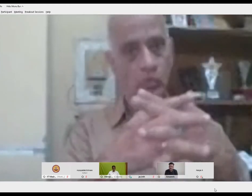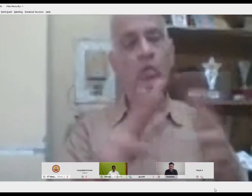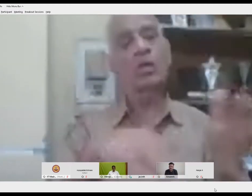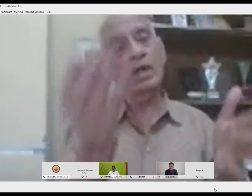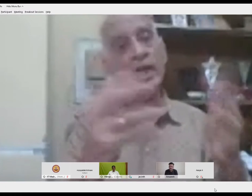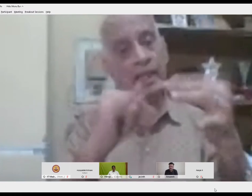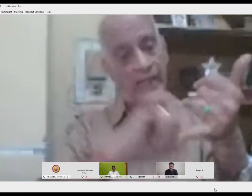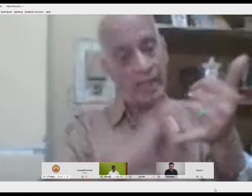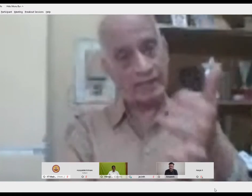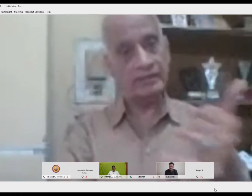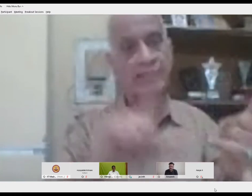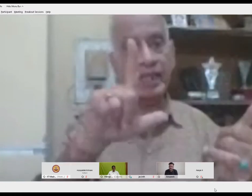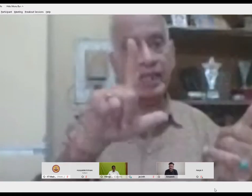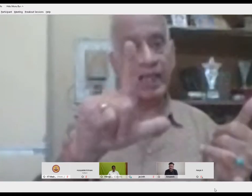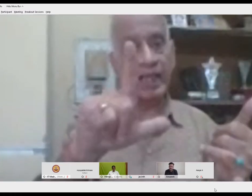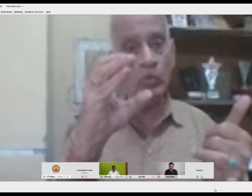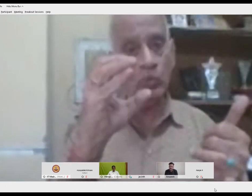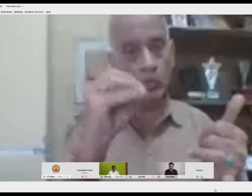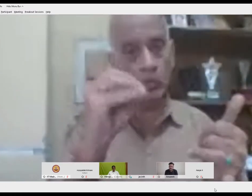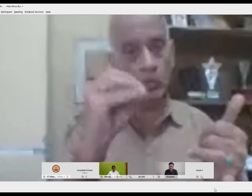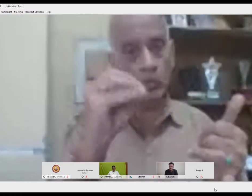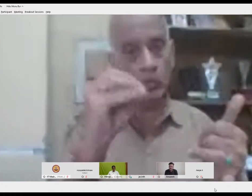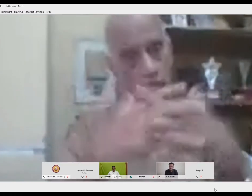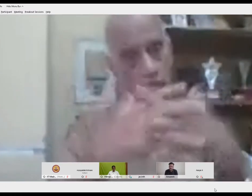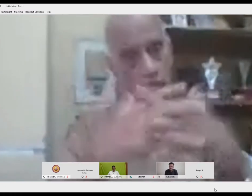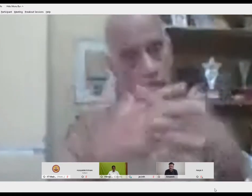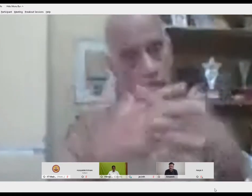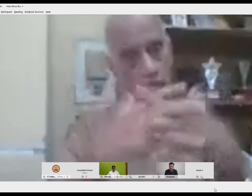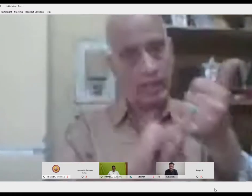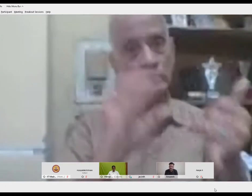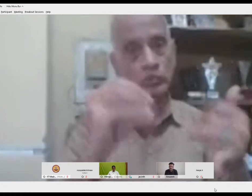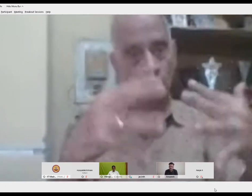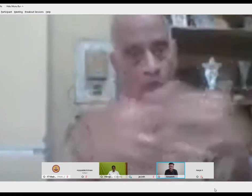for example there are two words like snow show slow